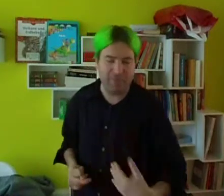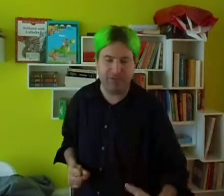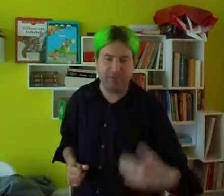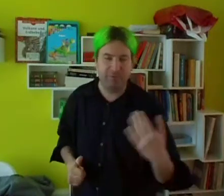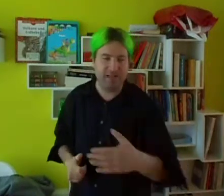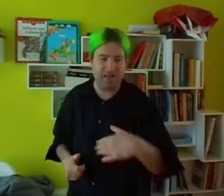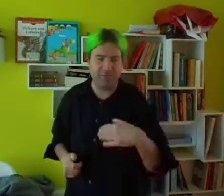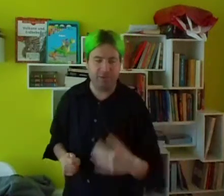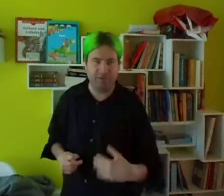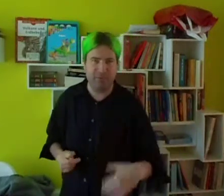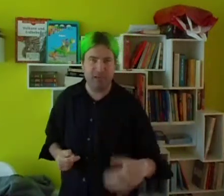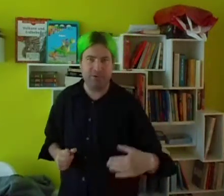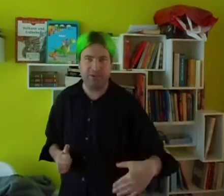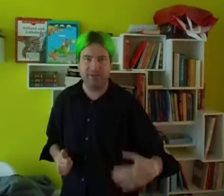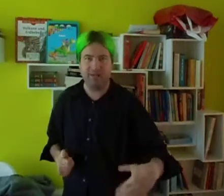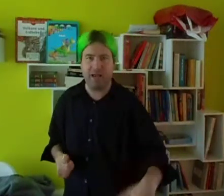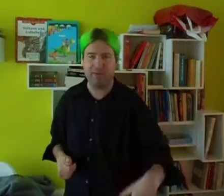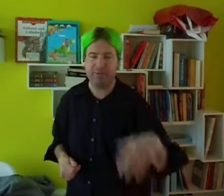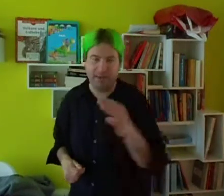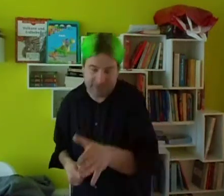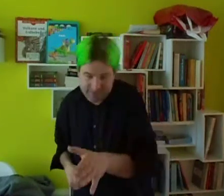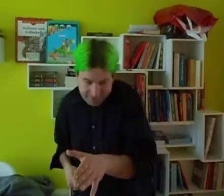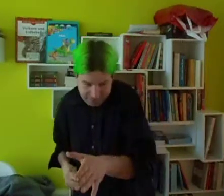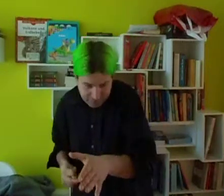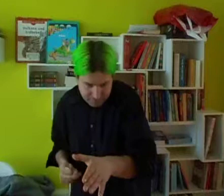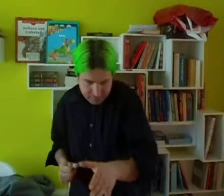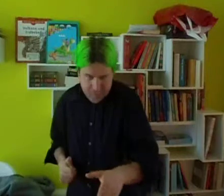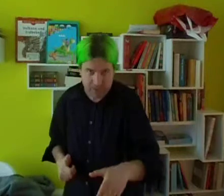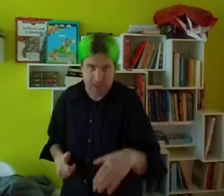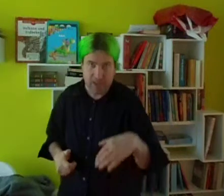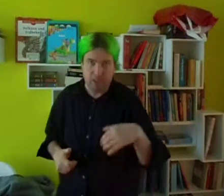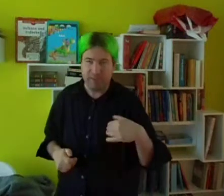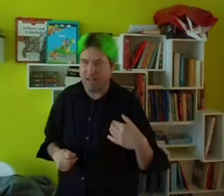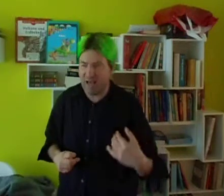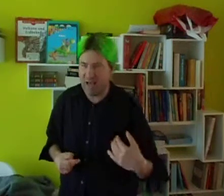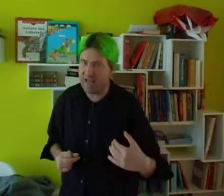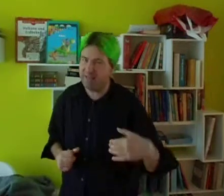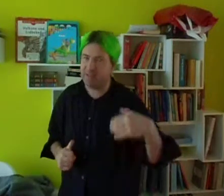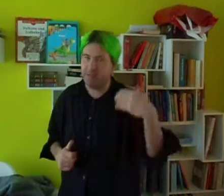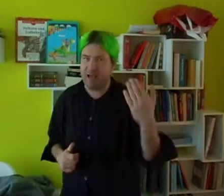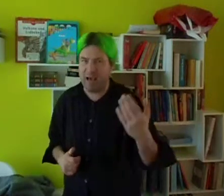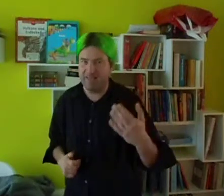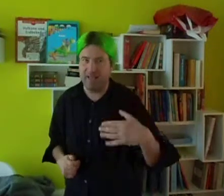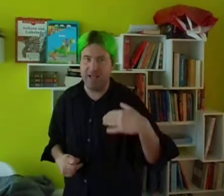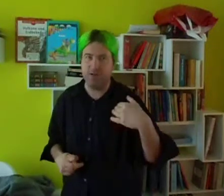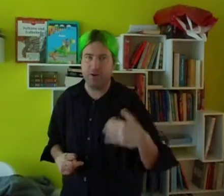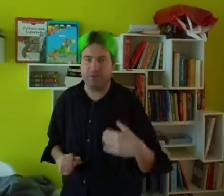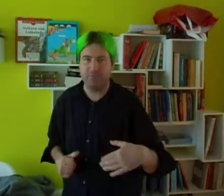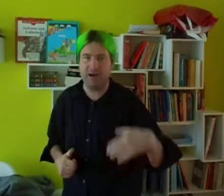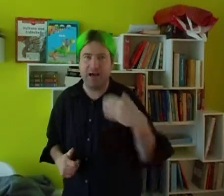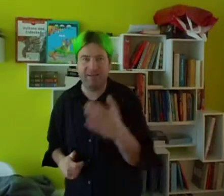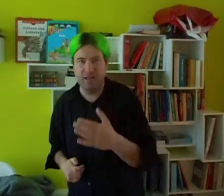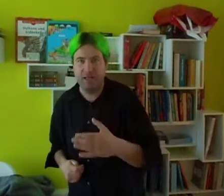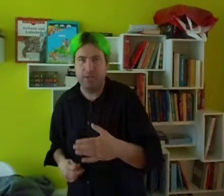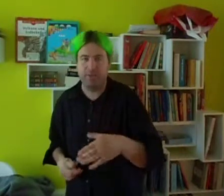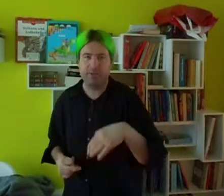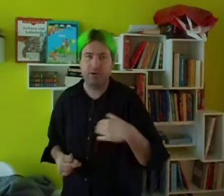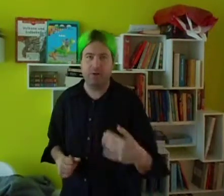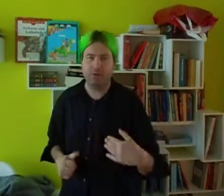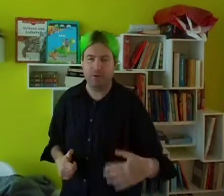things Besides bird and fly girls and diamond rings With the high ester rise and auto mice With the cold crush